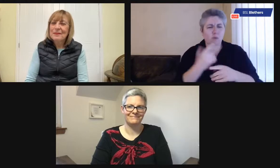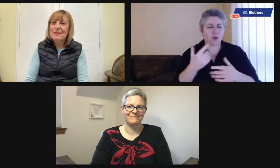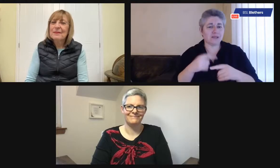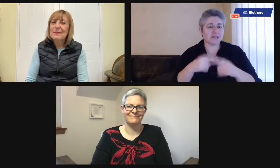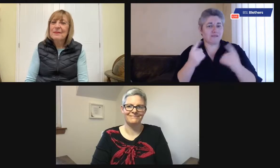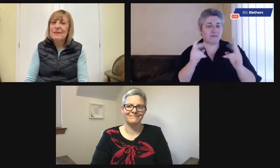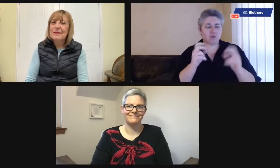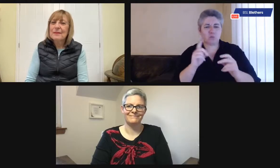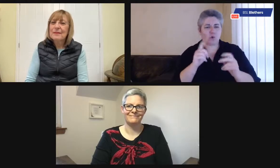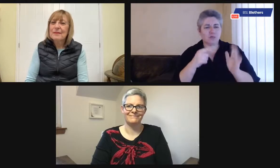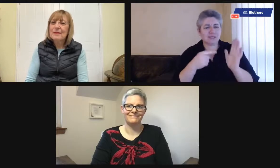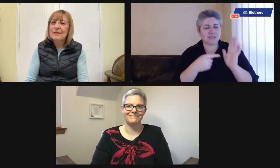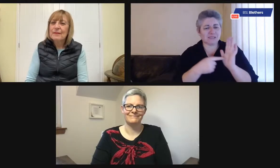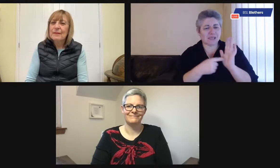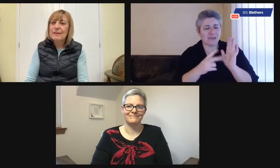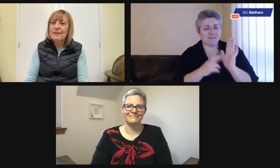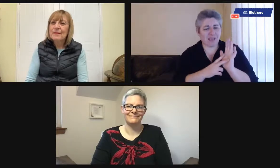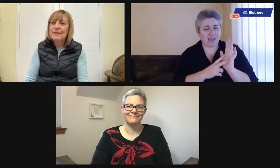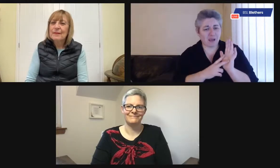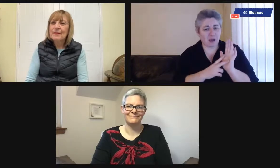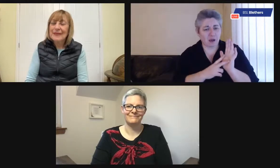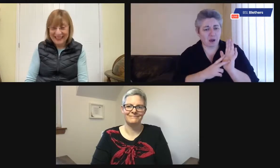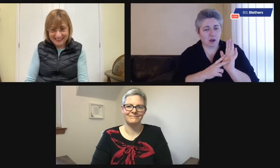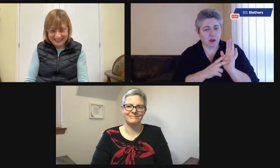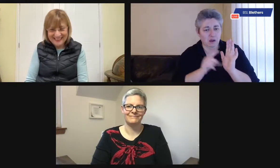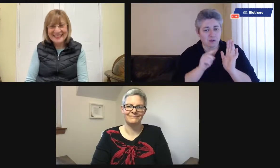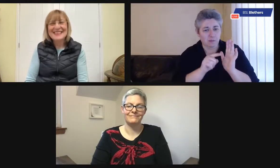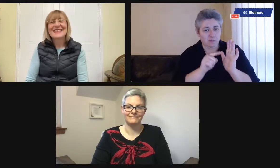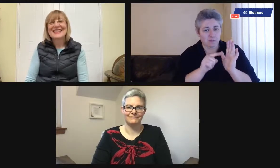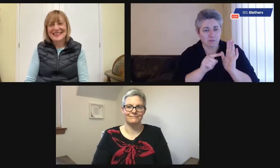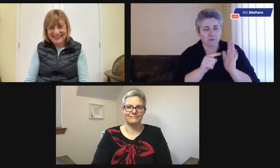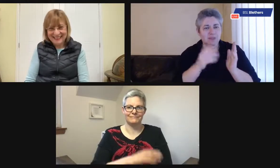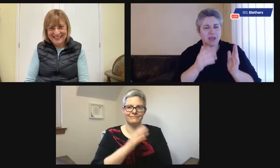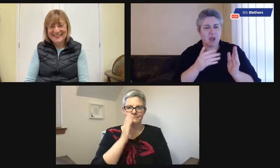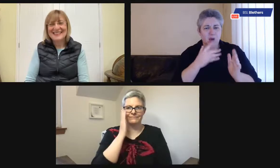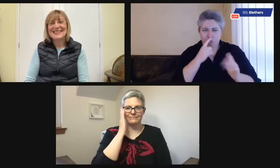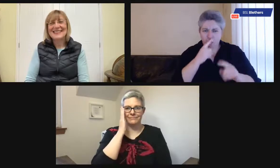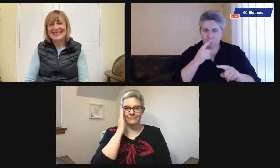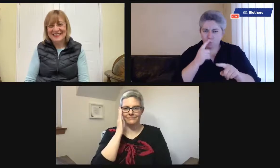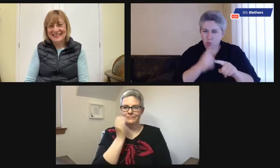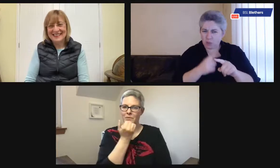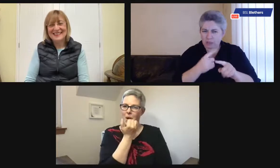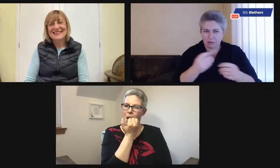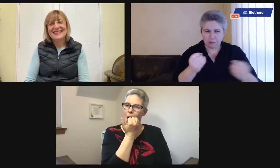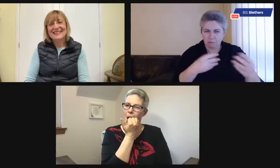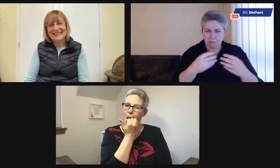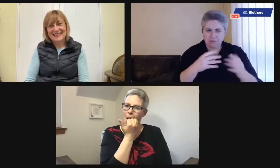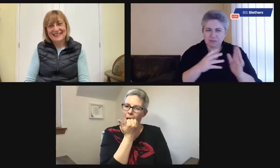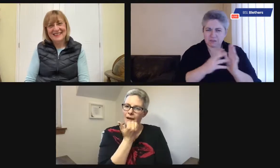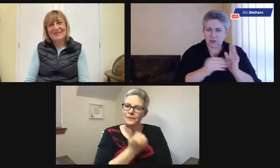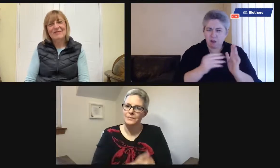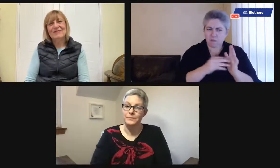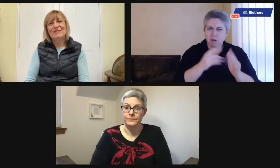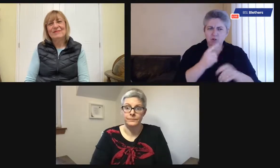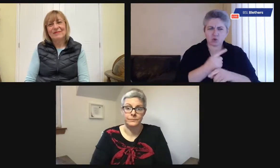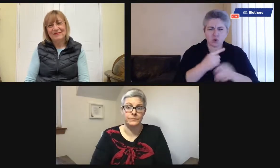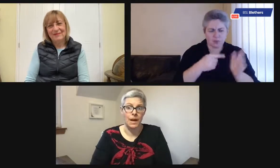There's so many topics you want to cover that tend to a different topic. Let's talk about TV momentarily, because I've just mentioned some soaps there.